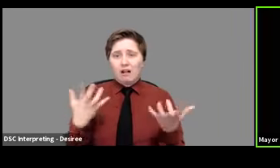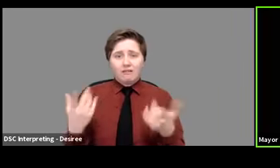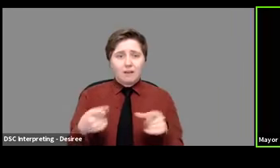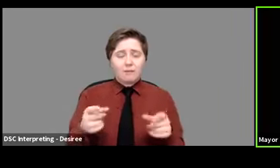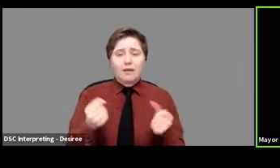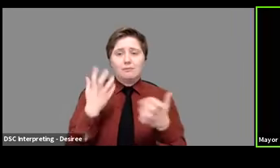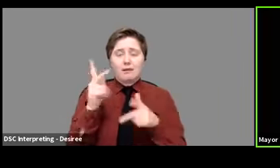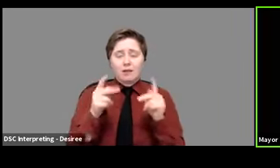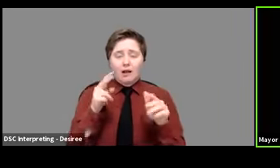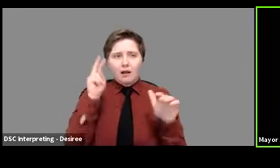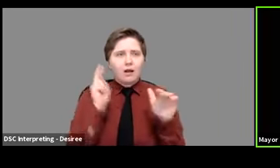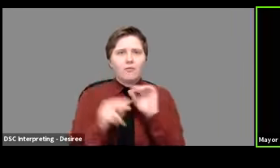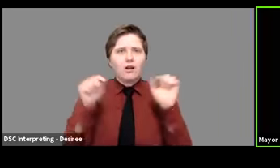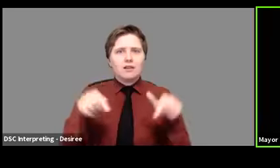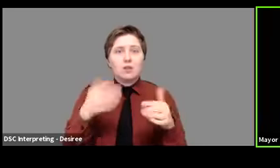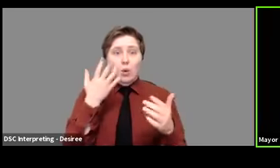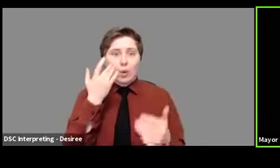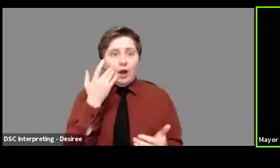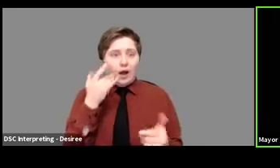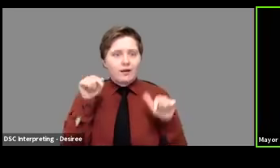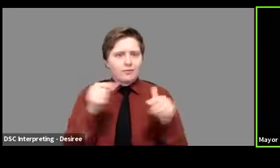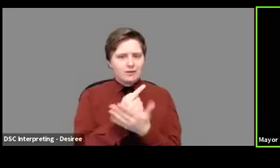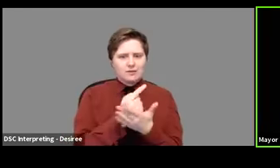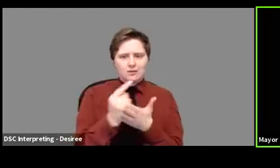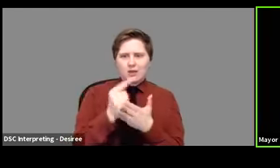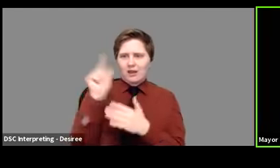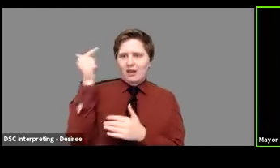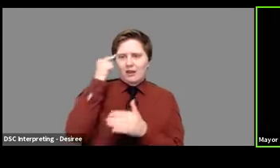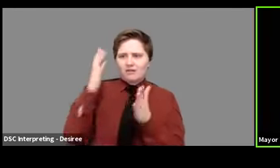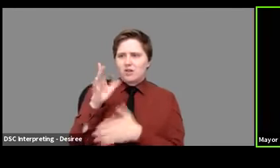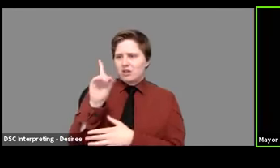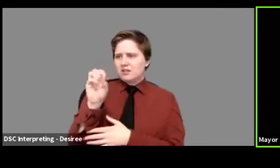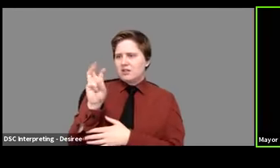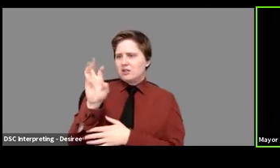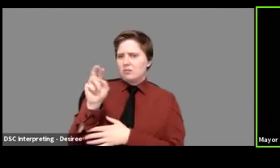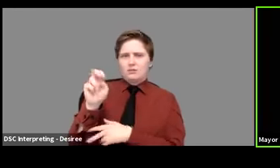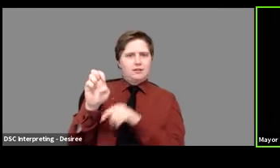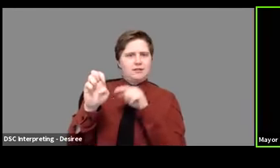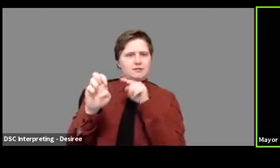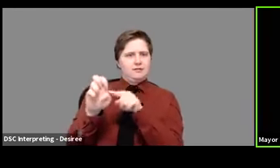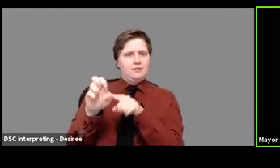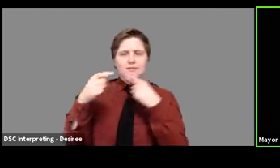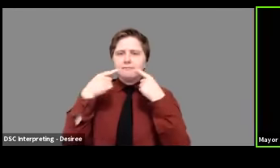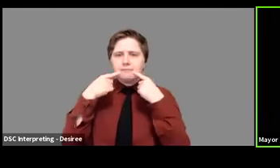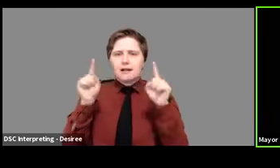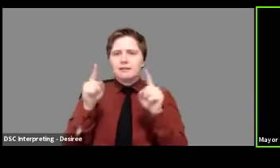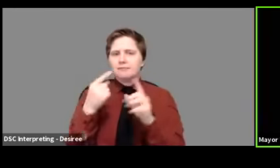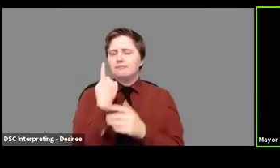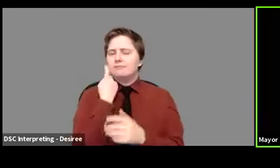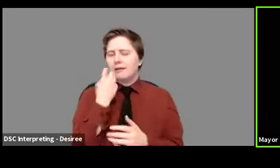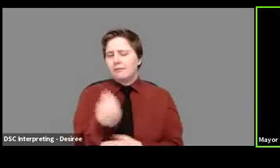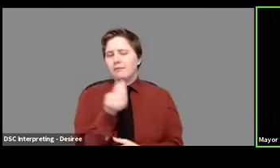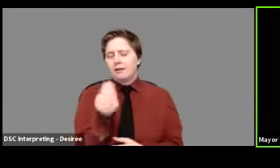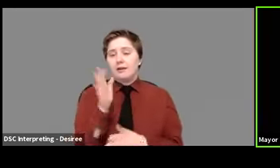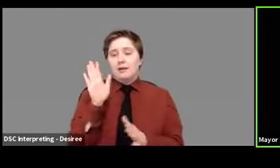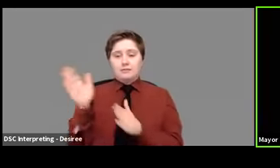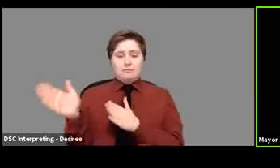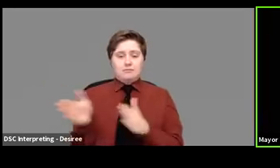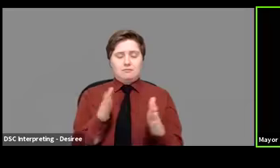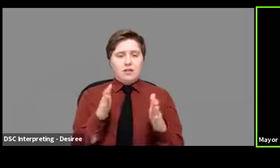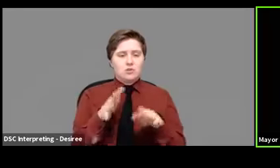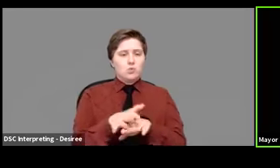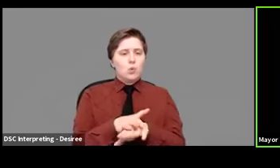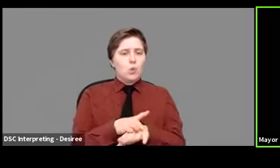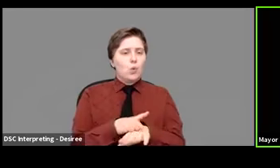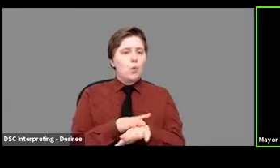looking forward to because this was the week that Governor DeWine announced on Monday his plan to slowly